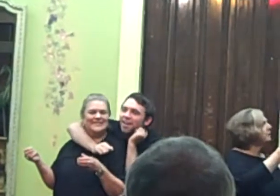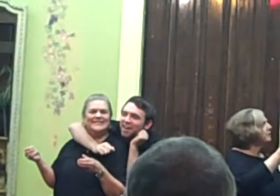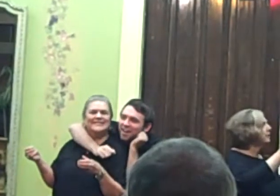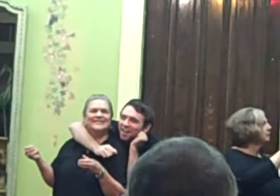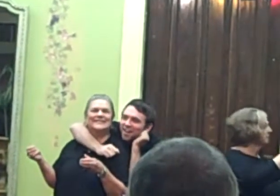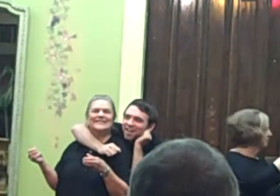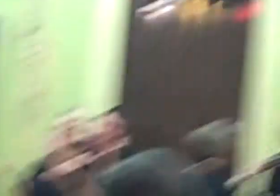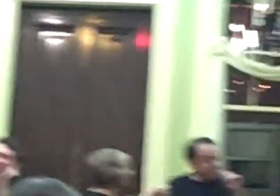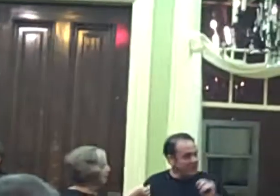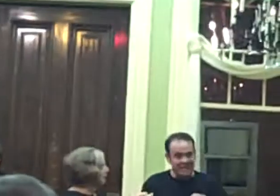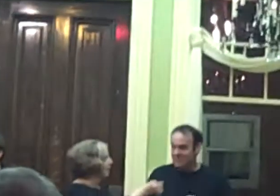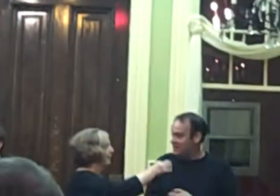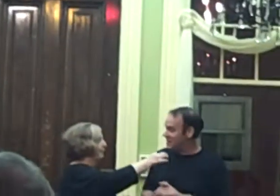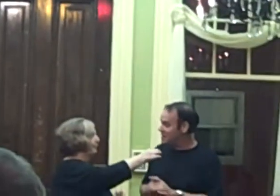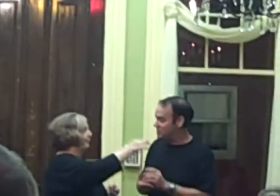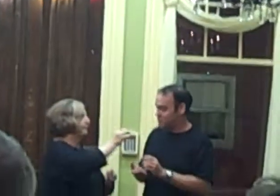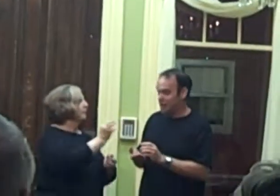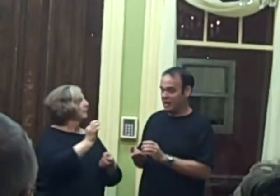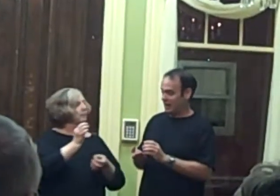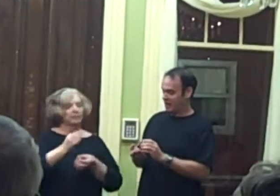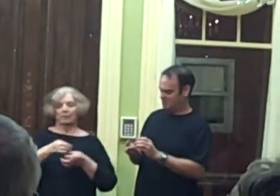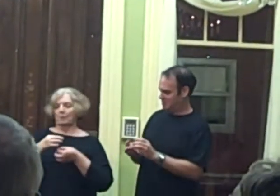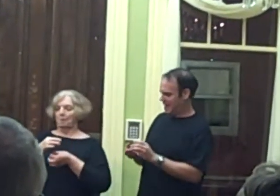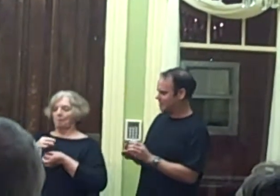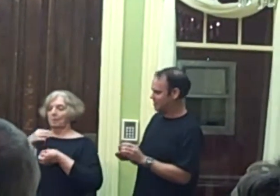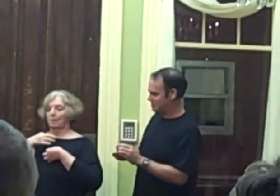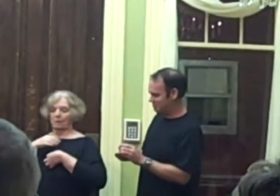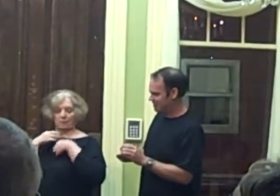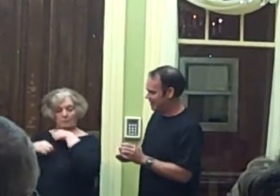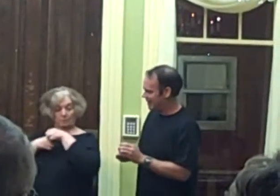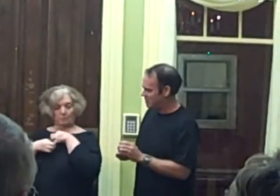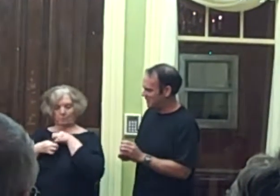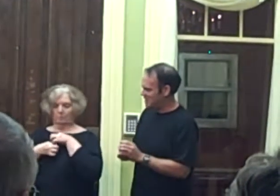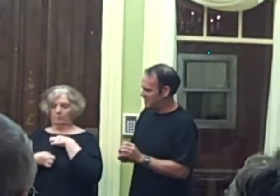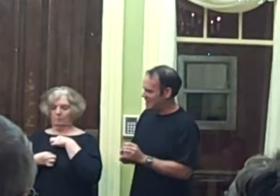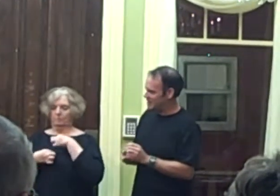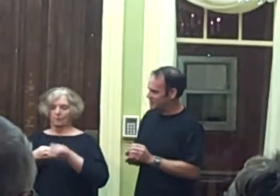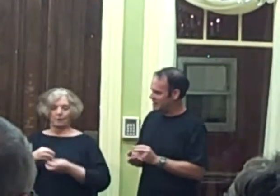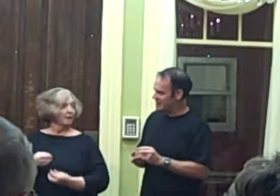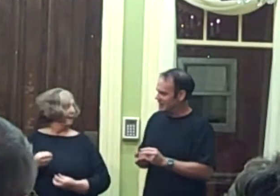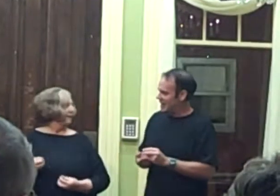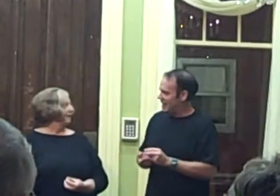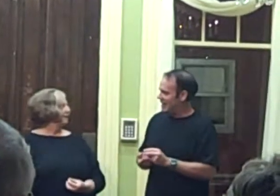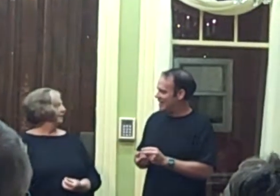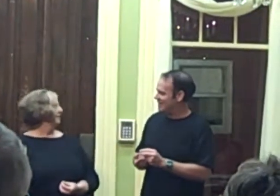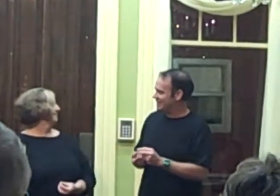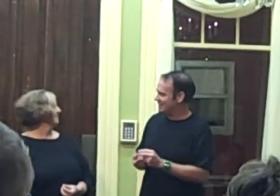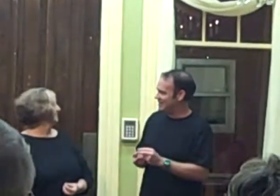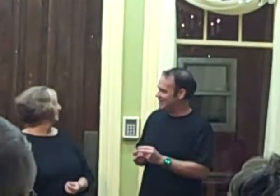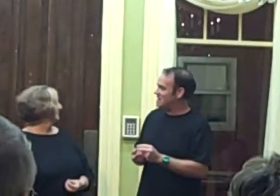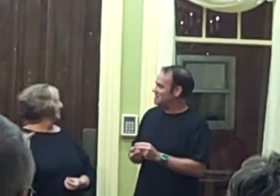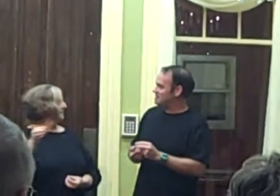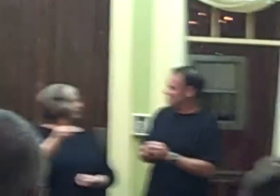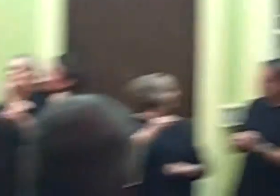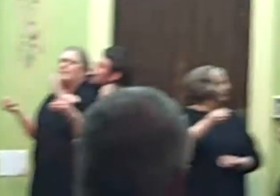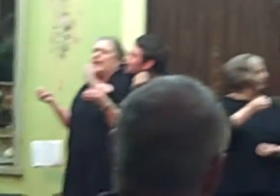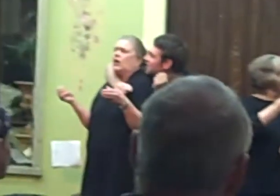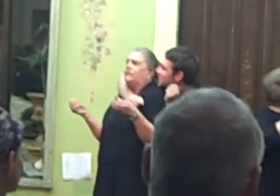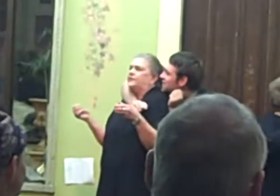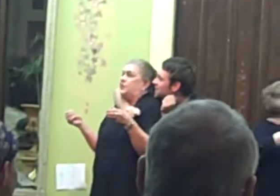over there? I believe it is. I, yes, I believe it is. I had a complete makeover for